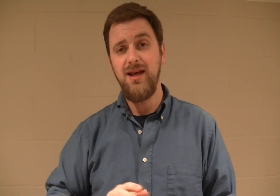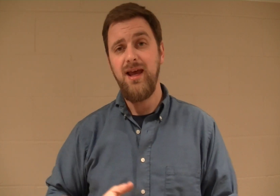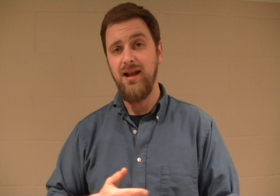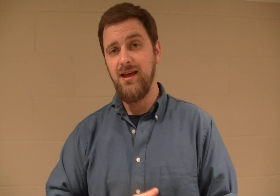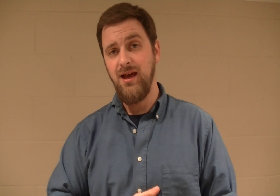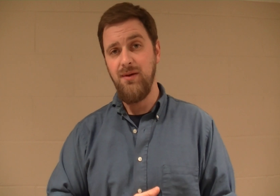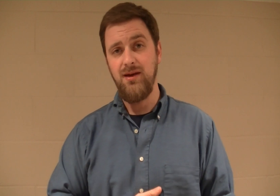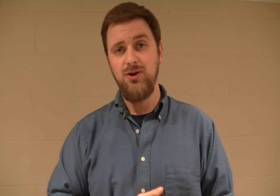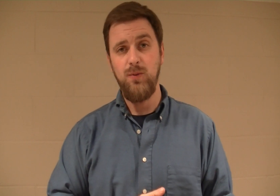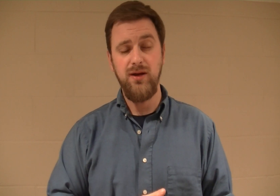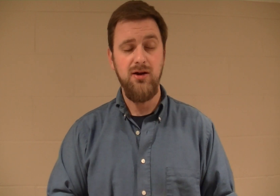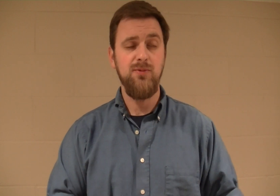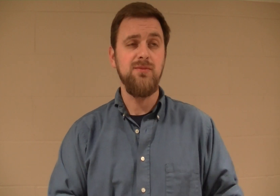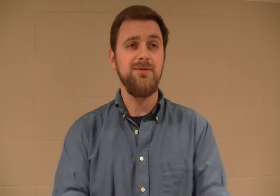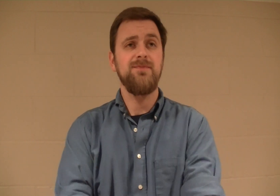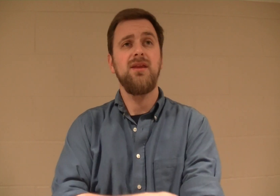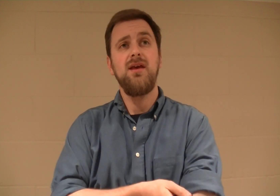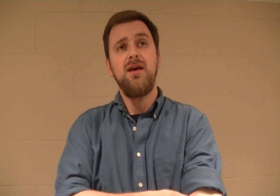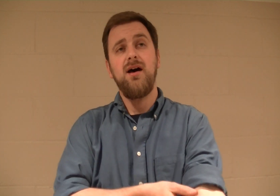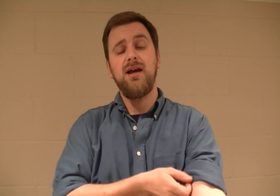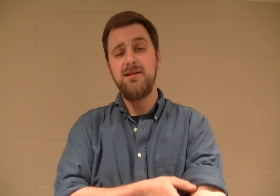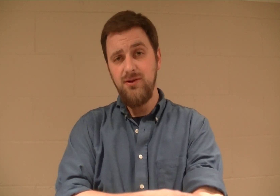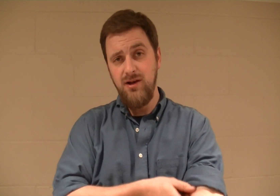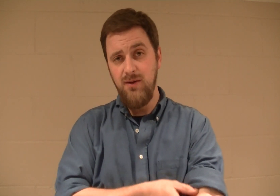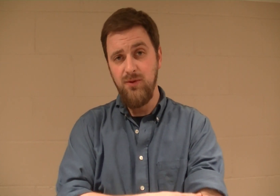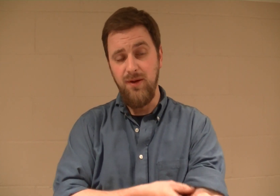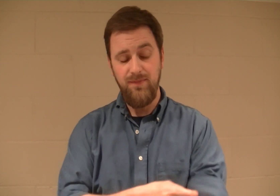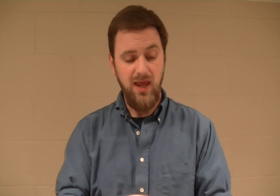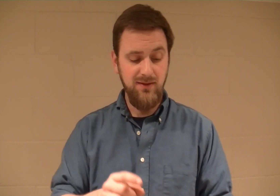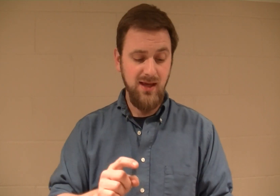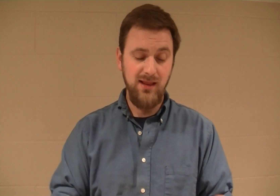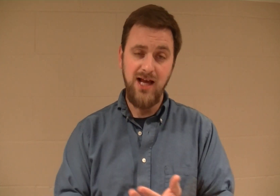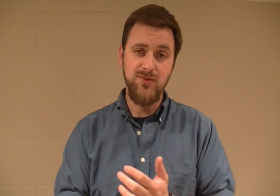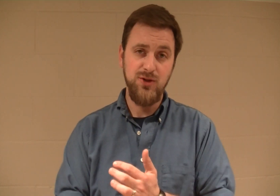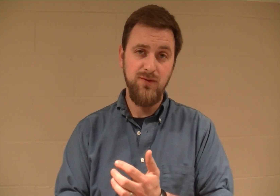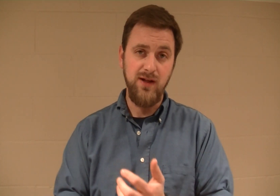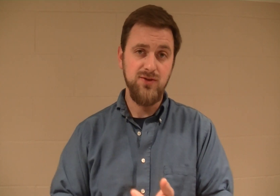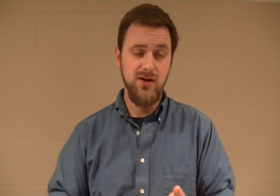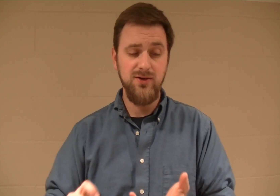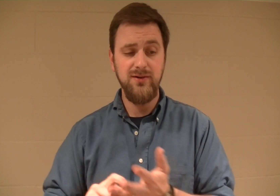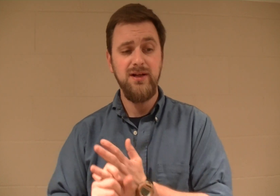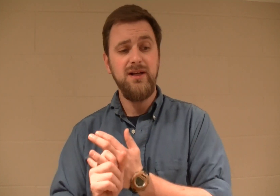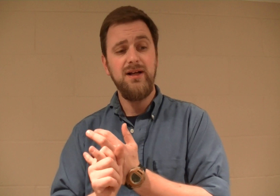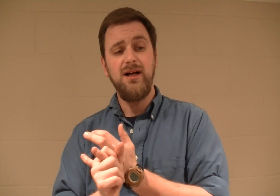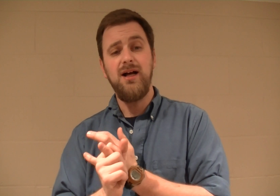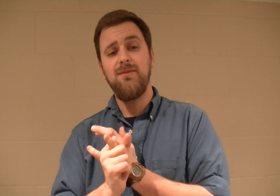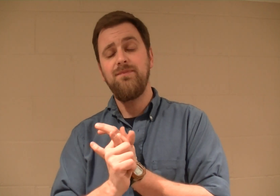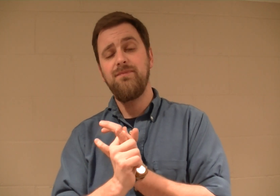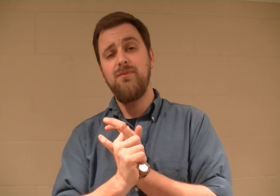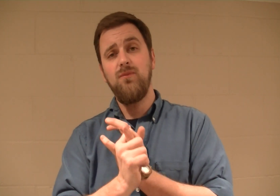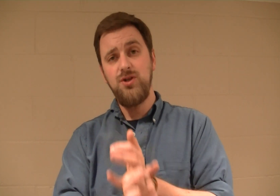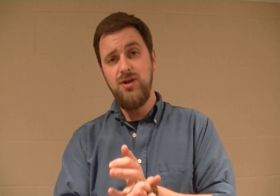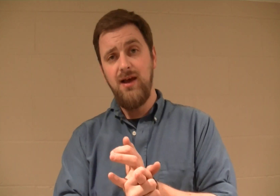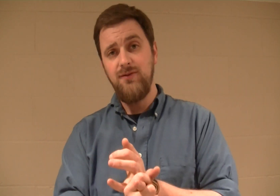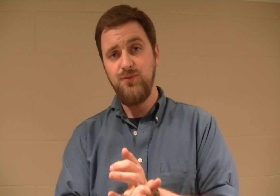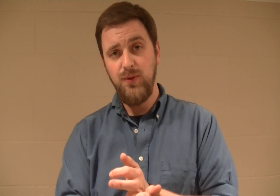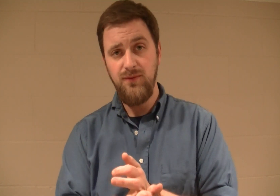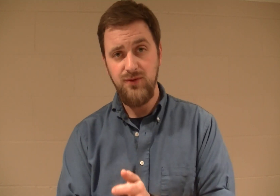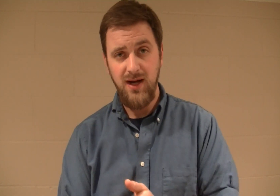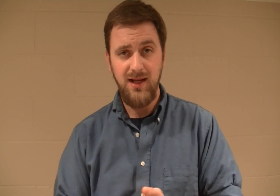and I got my open carry permit. Concealed carry permit. You have to take a class from a certified instructor. Once you have proof of training,